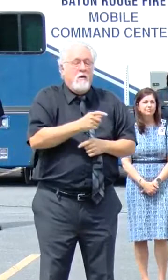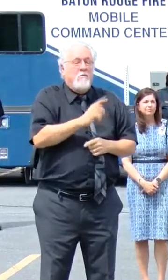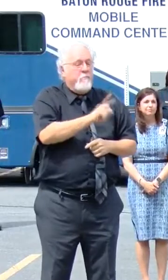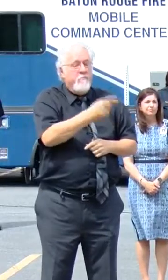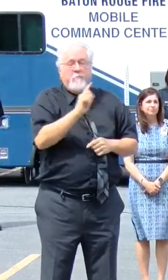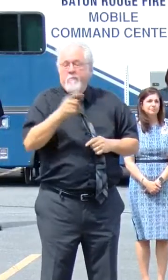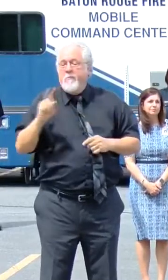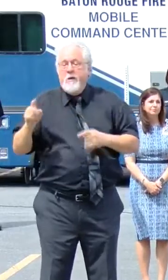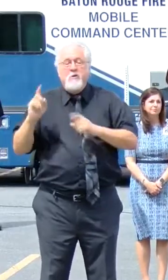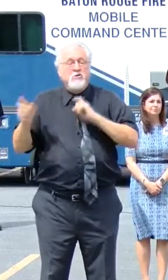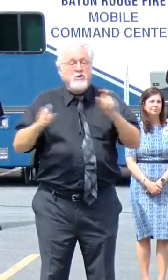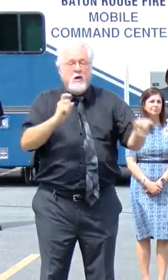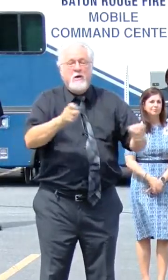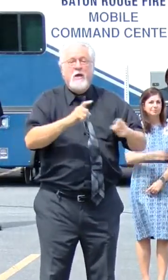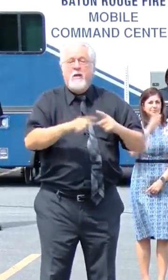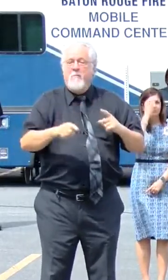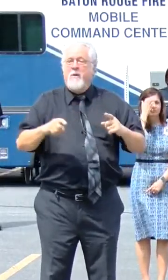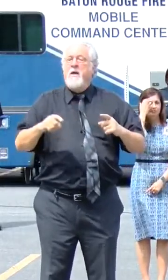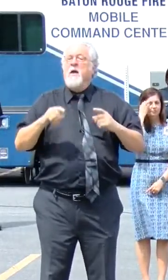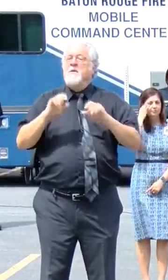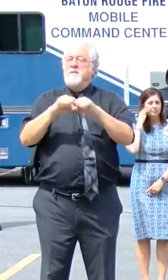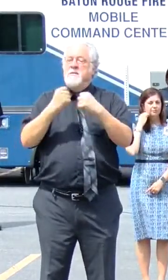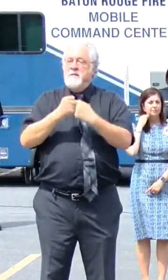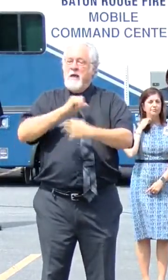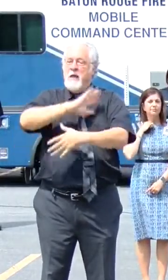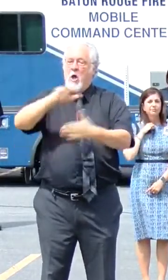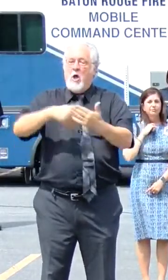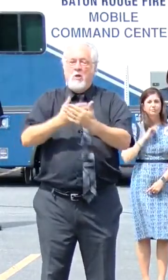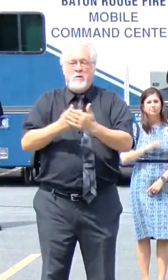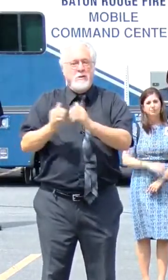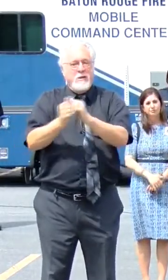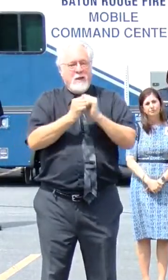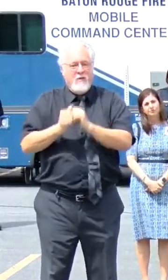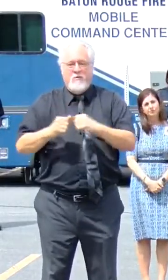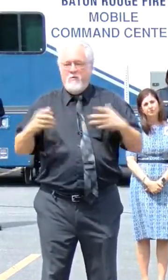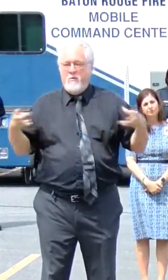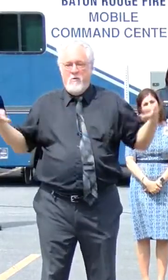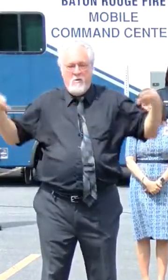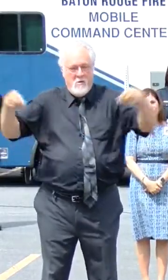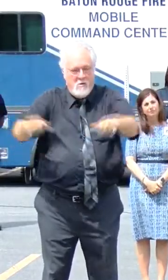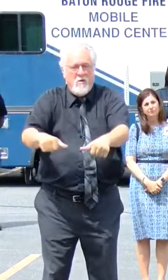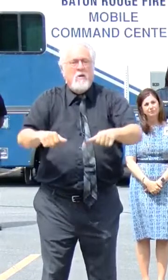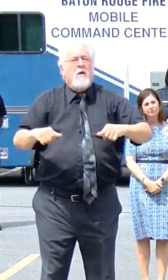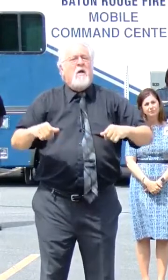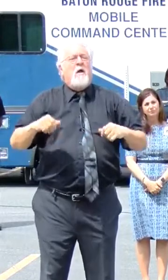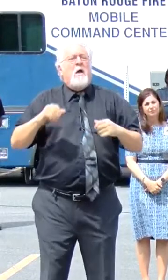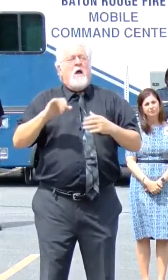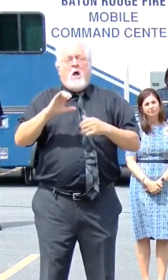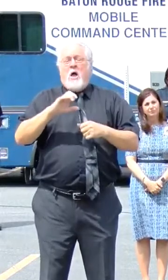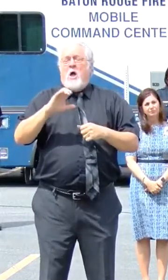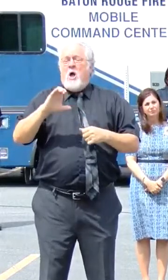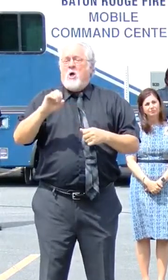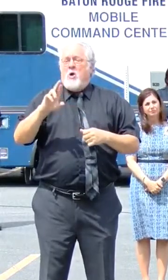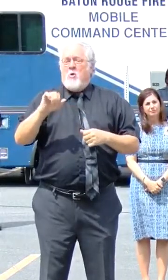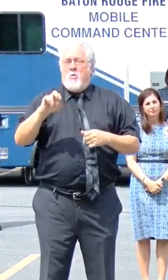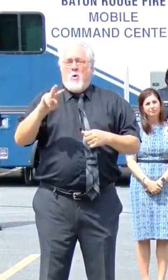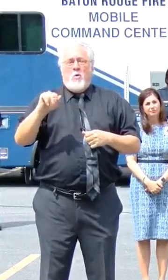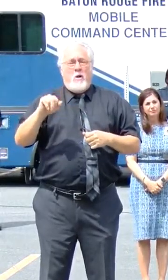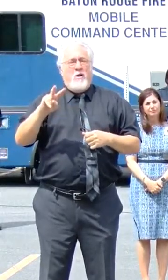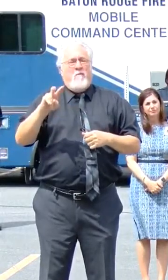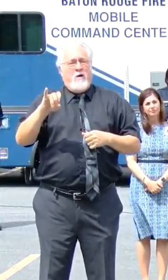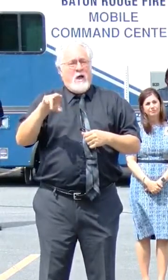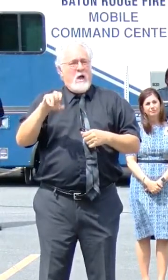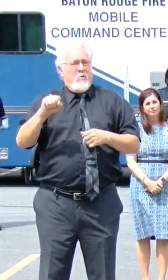imperative of a just society. The coronavirus has emphasized gaps that exist